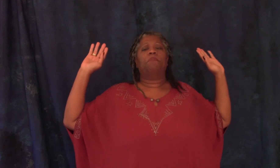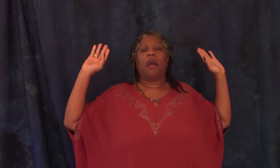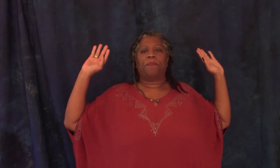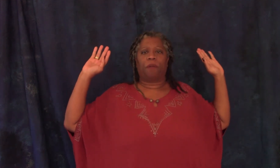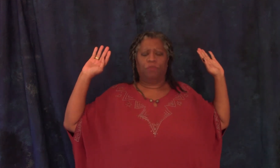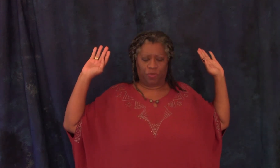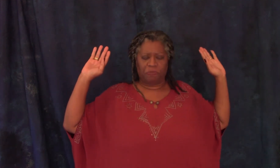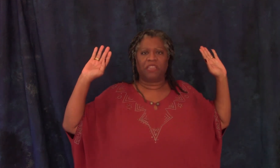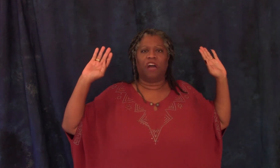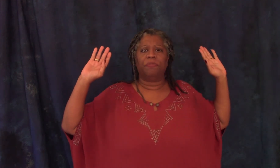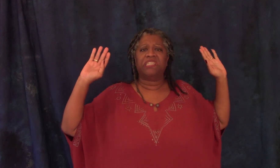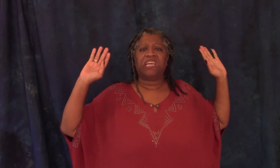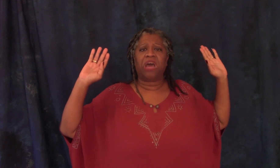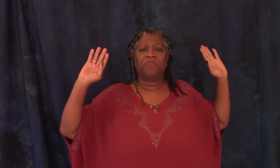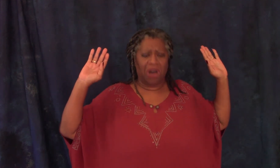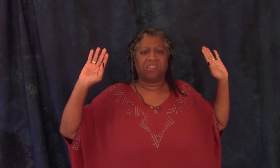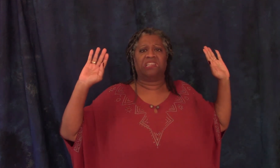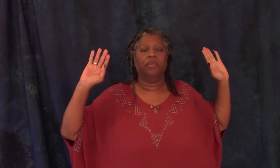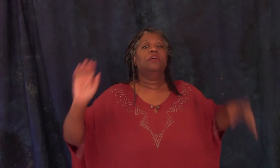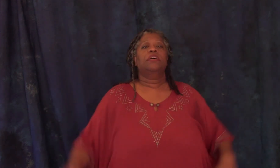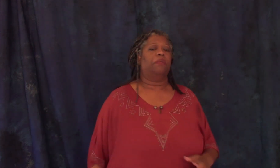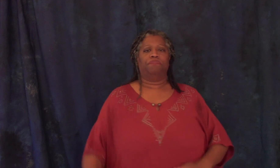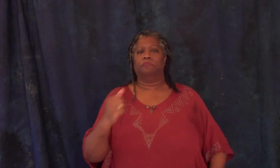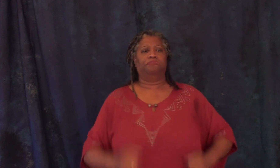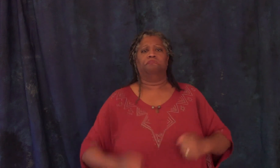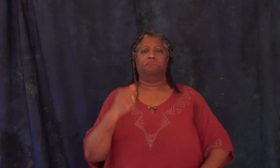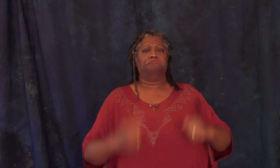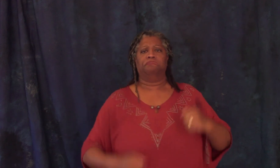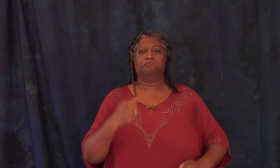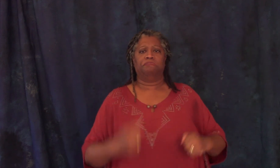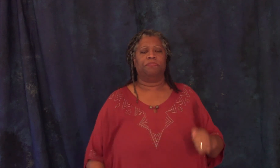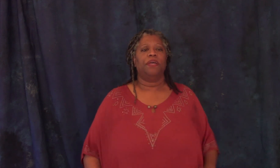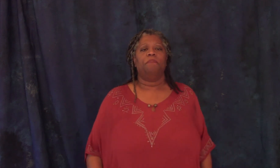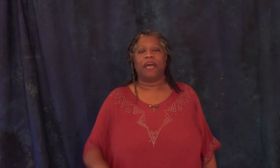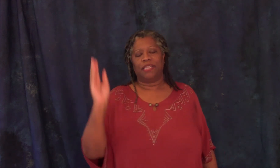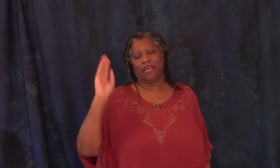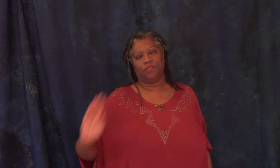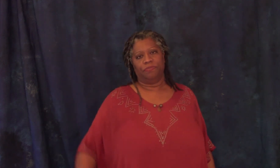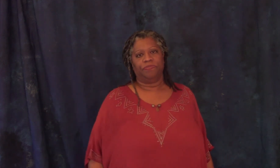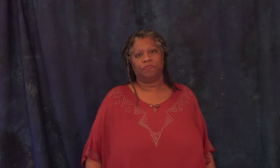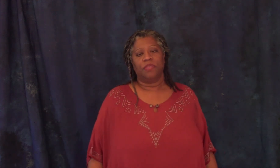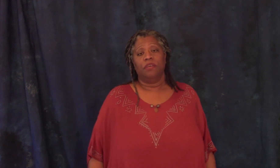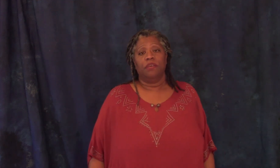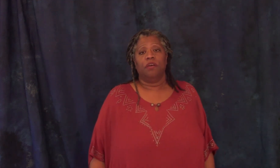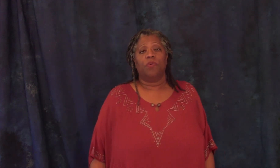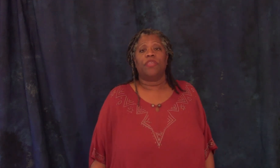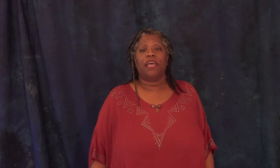my problem do you expect the government to take care of you honestly like hey back to the castle well they kept